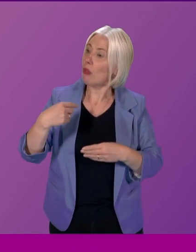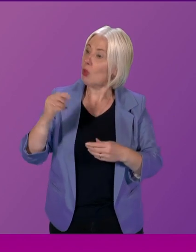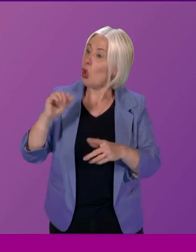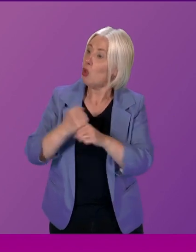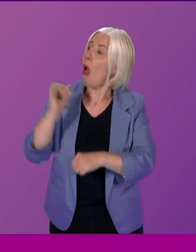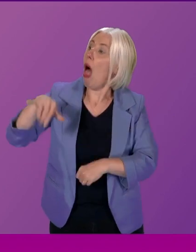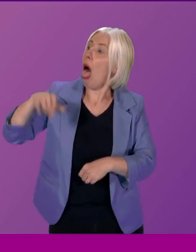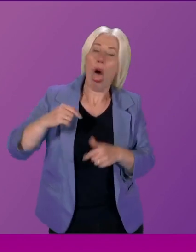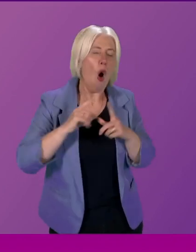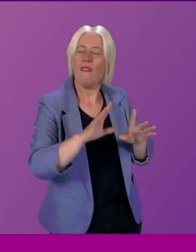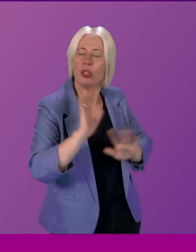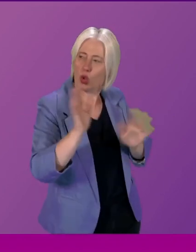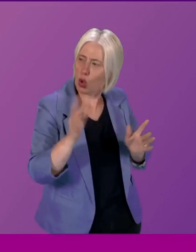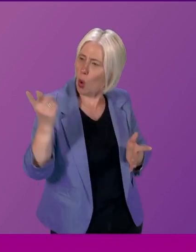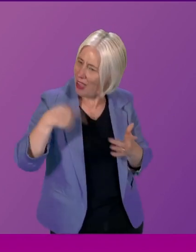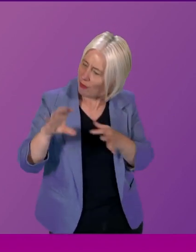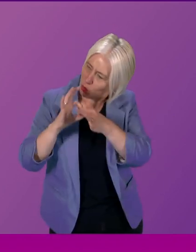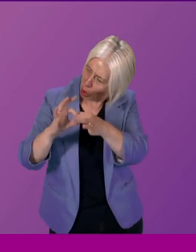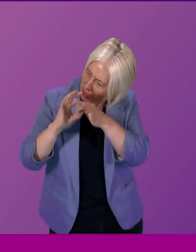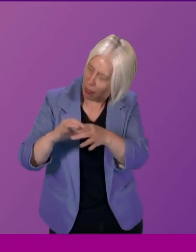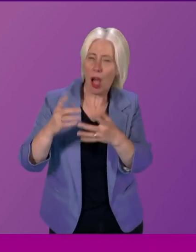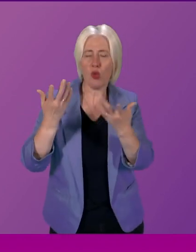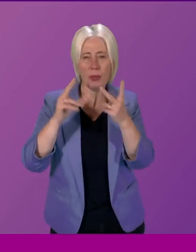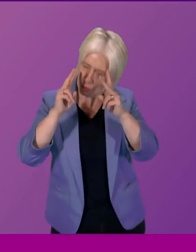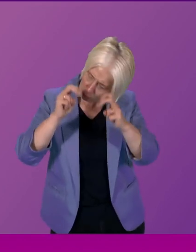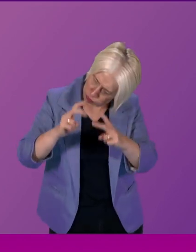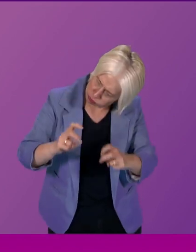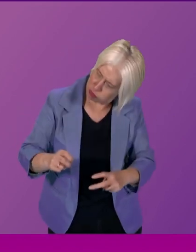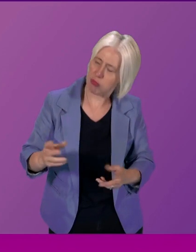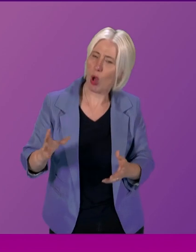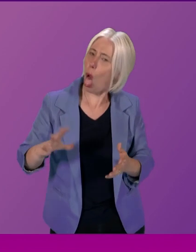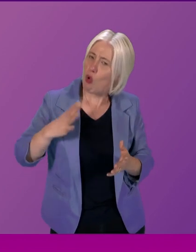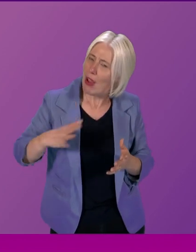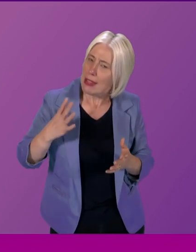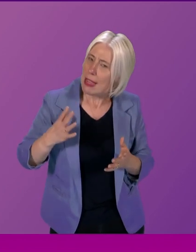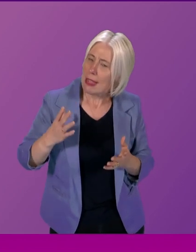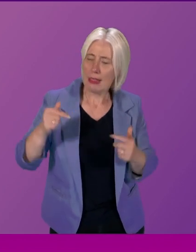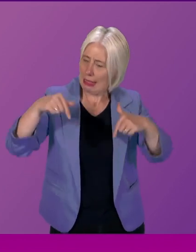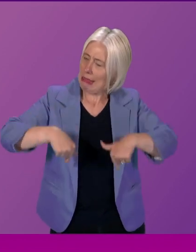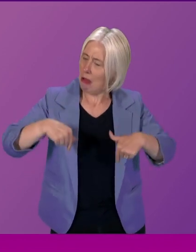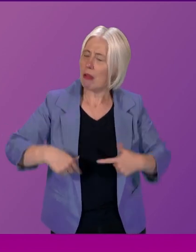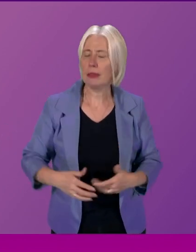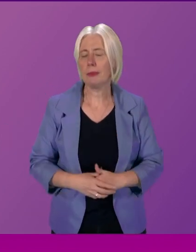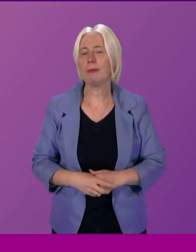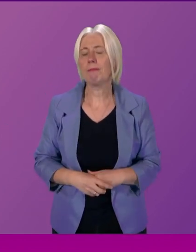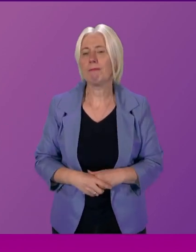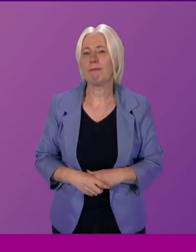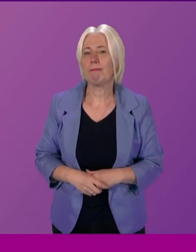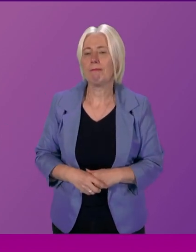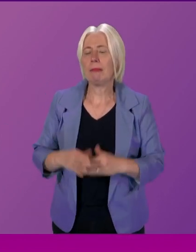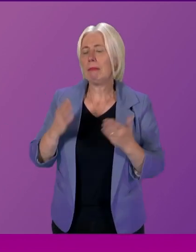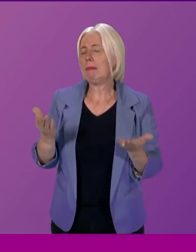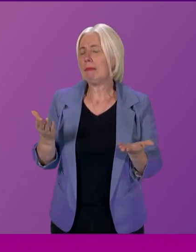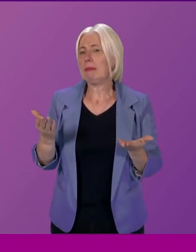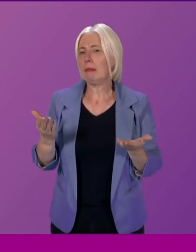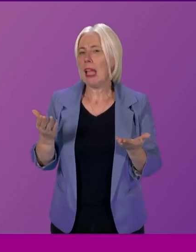to do it hand in hand so that actually it's a scrutiny of what is already taking place within this chamber and I think we've